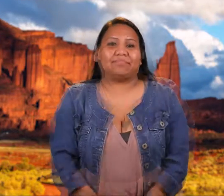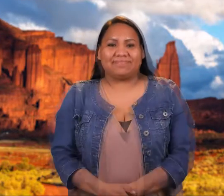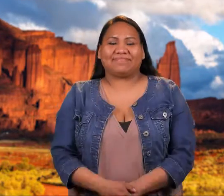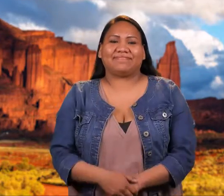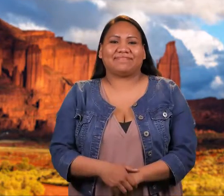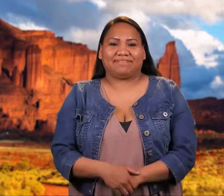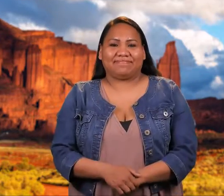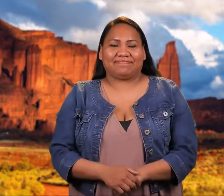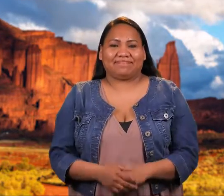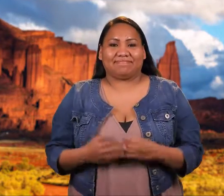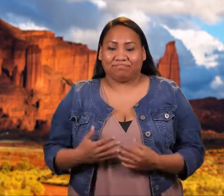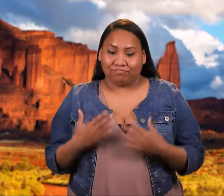end completely with grains.